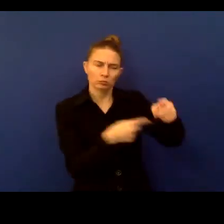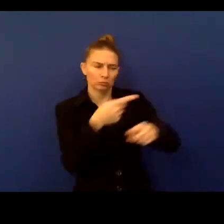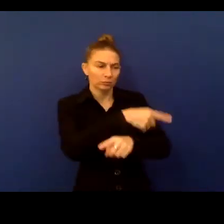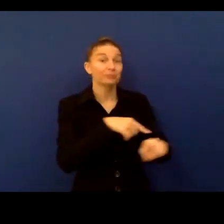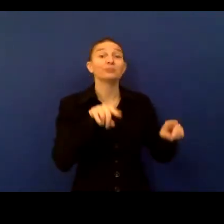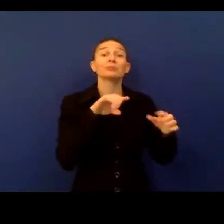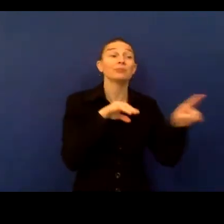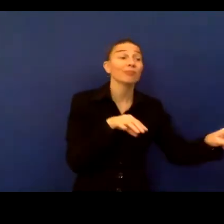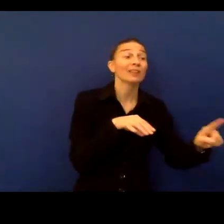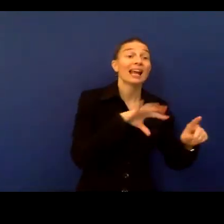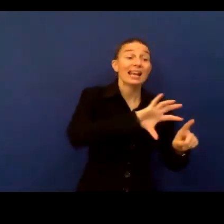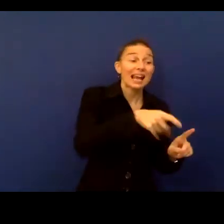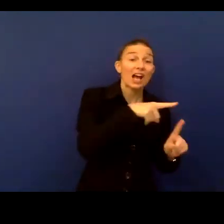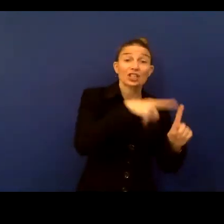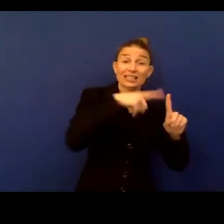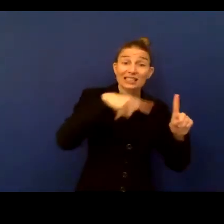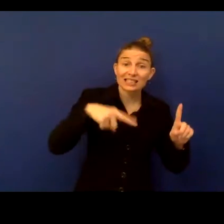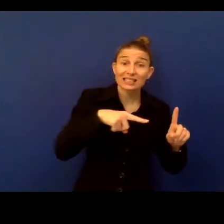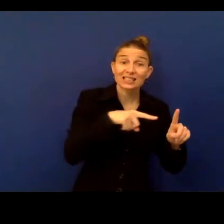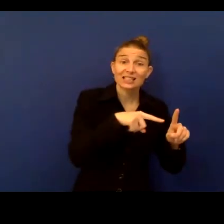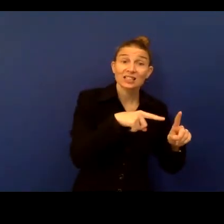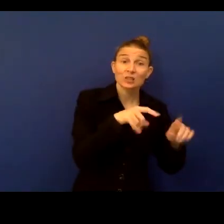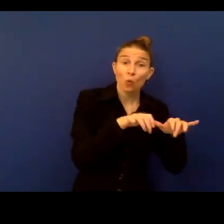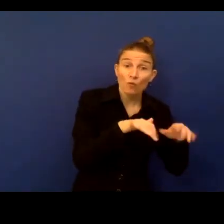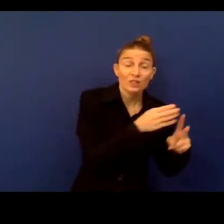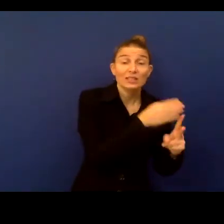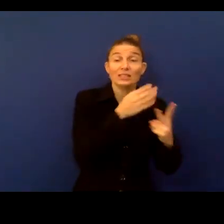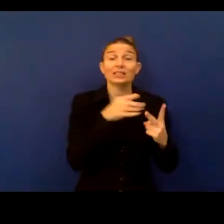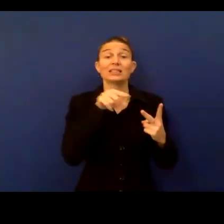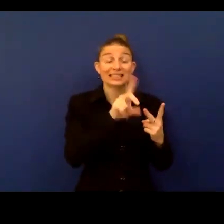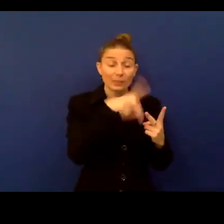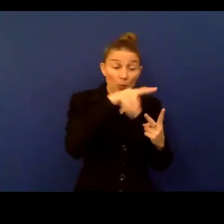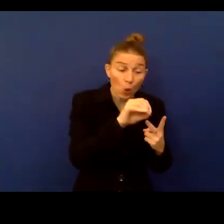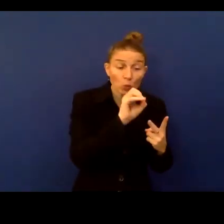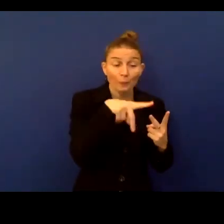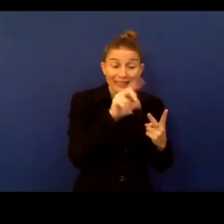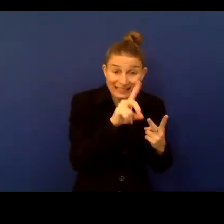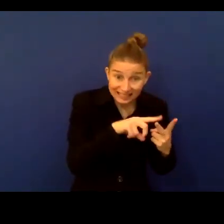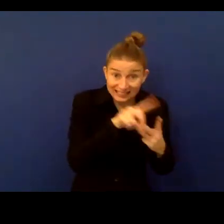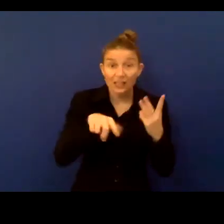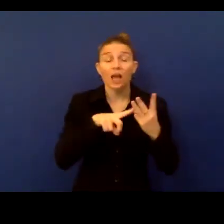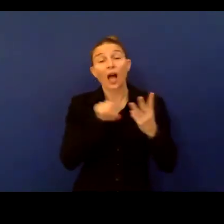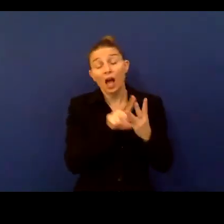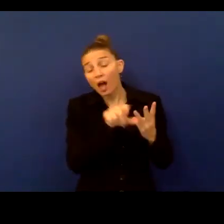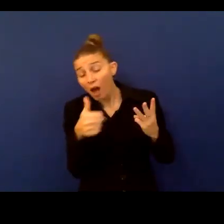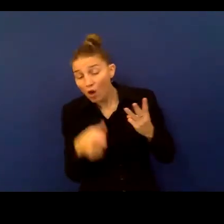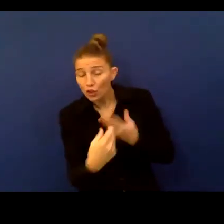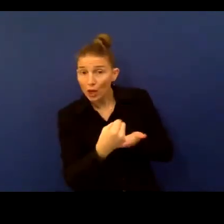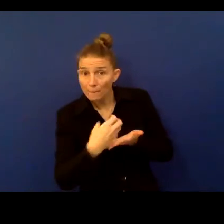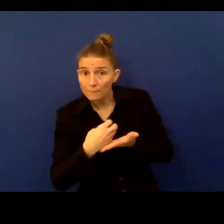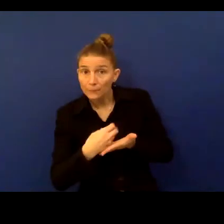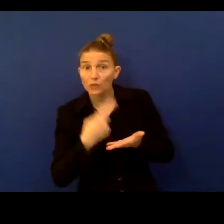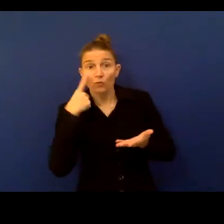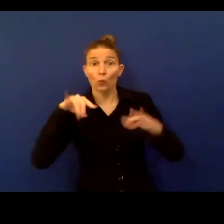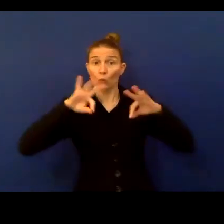statistics office, organizations of persons with disabilities and others to input into the development of the ministry's inclusive